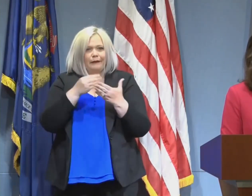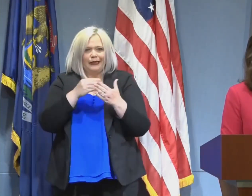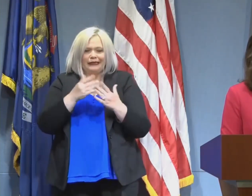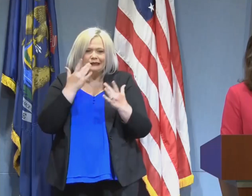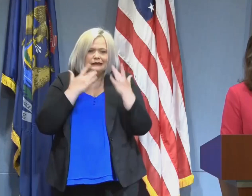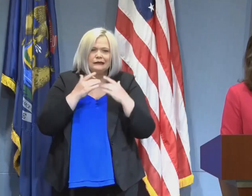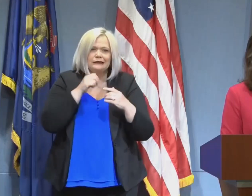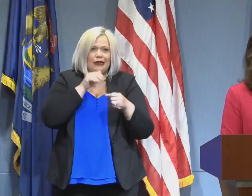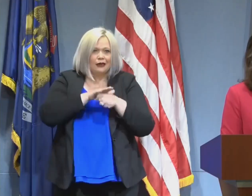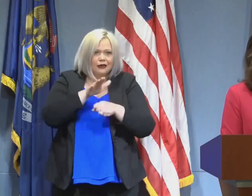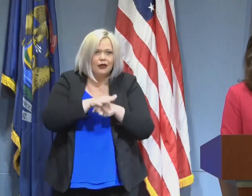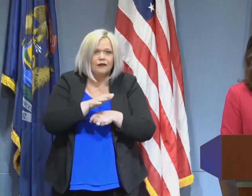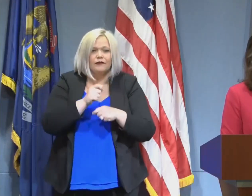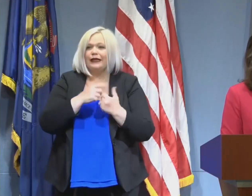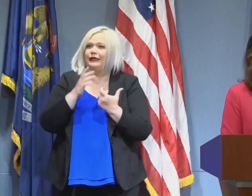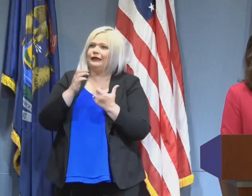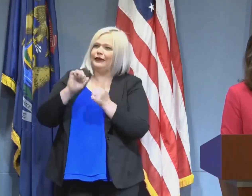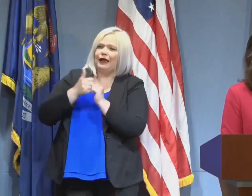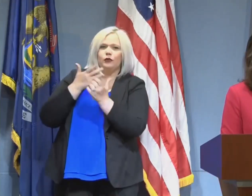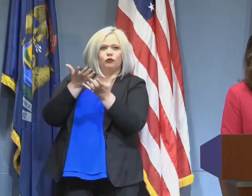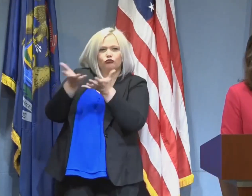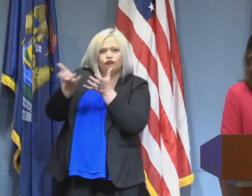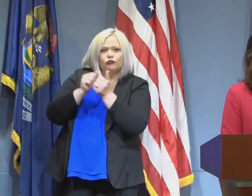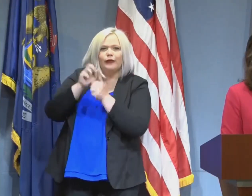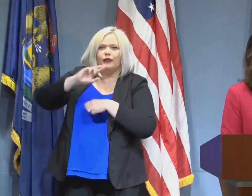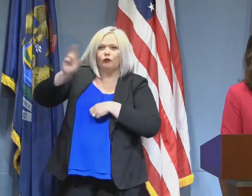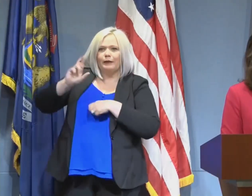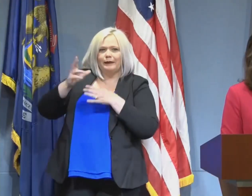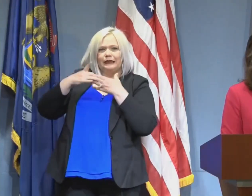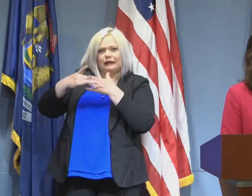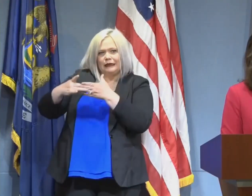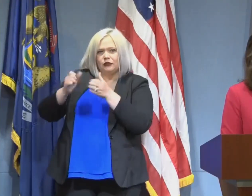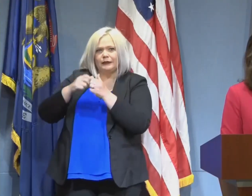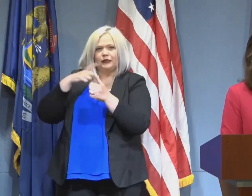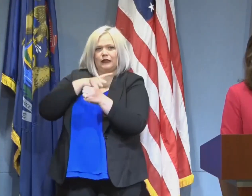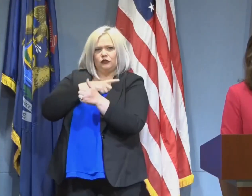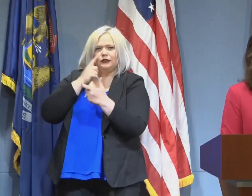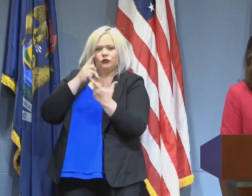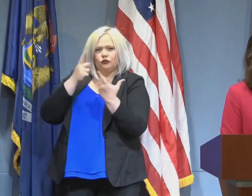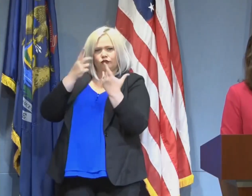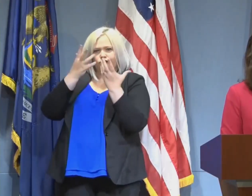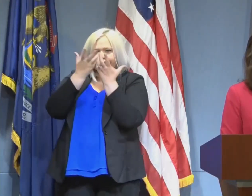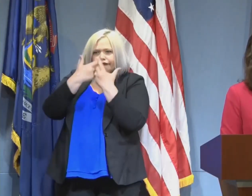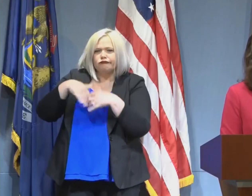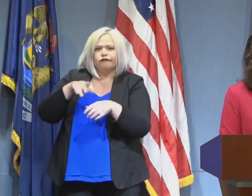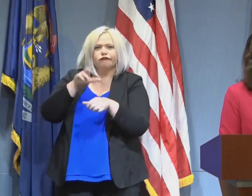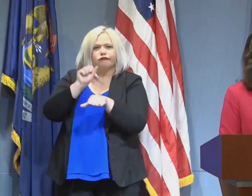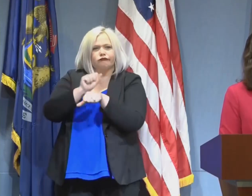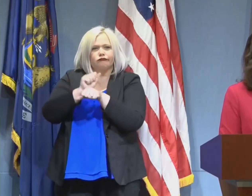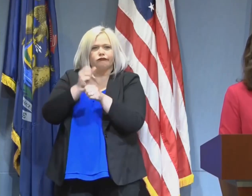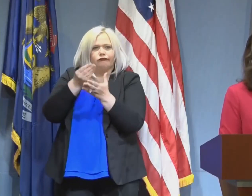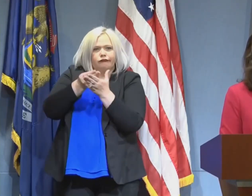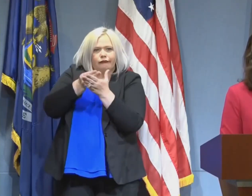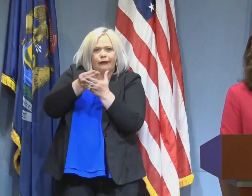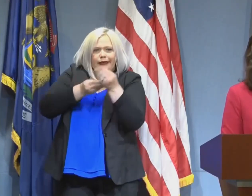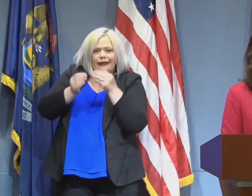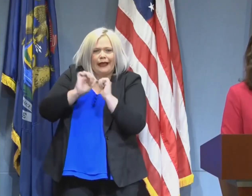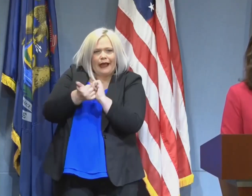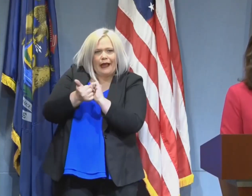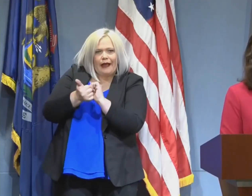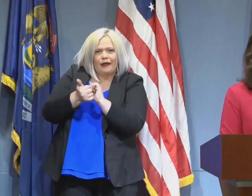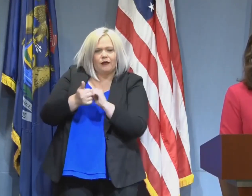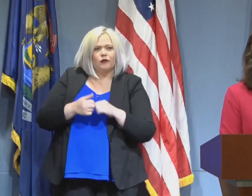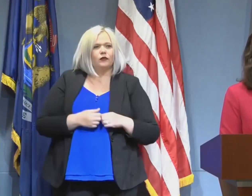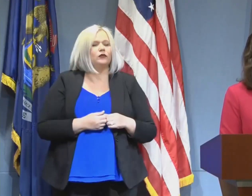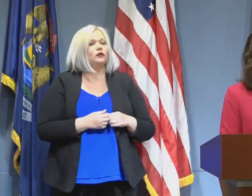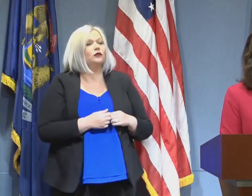with the Republican leadership in the legislature about the budget and those plans? Well, one of the conversations I had with the Republican